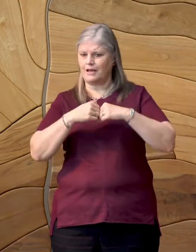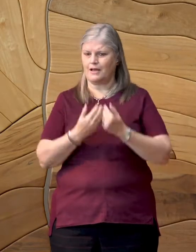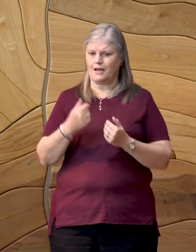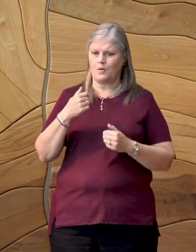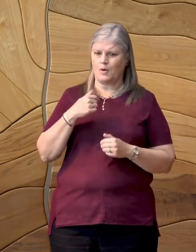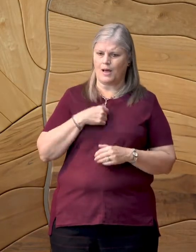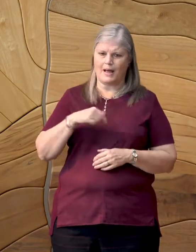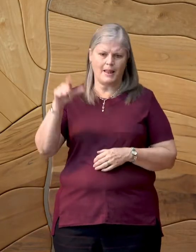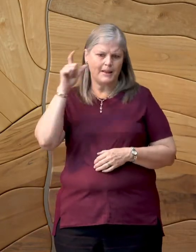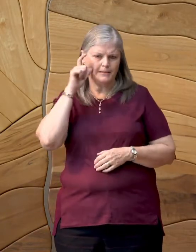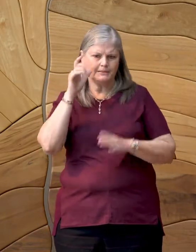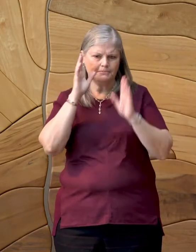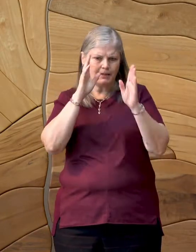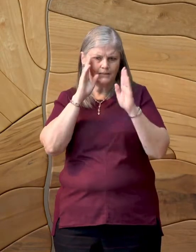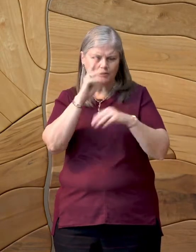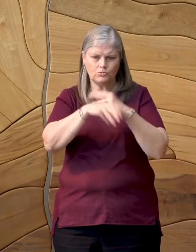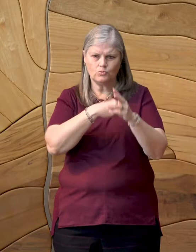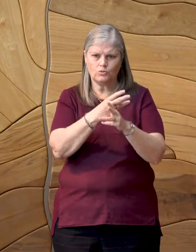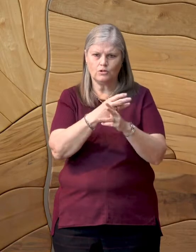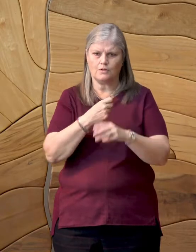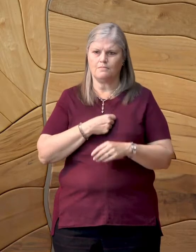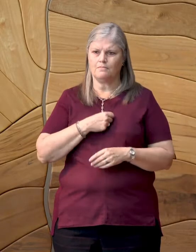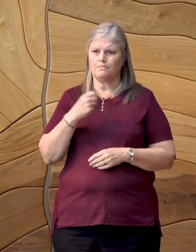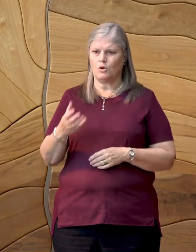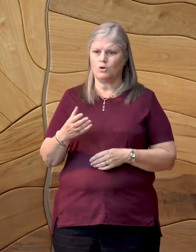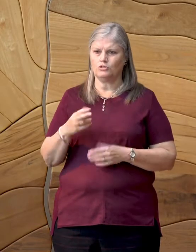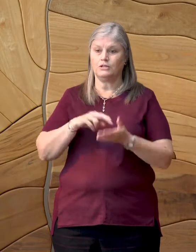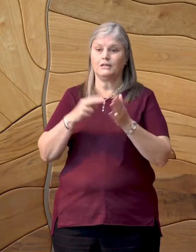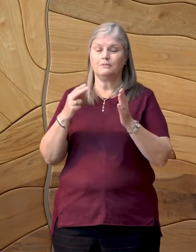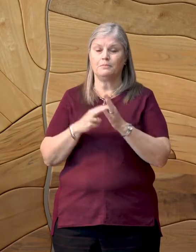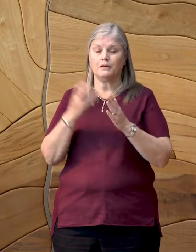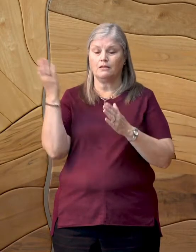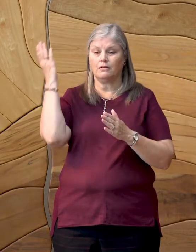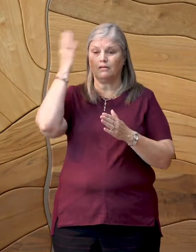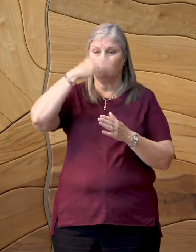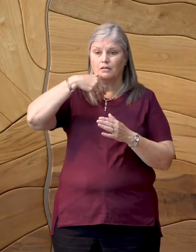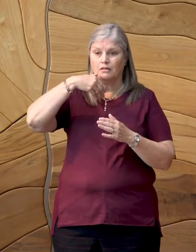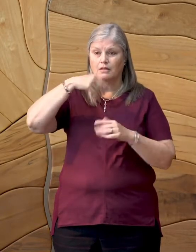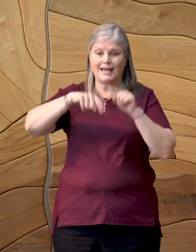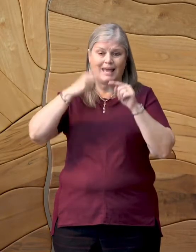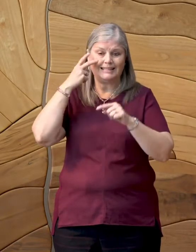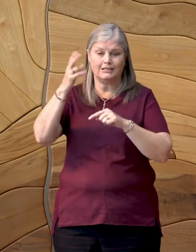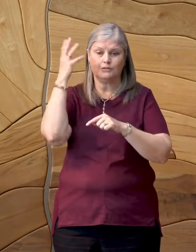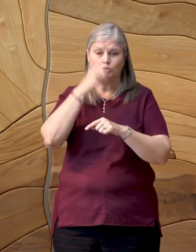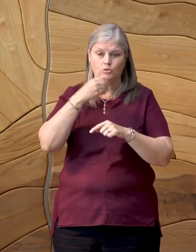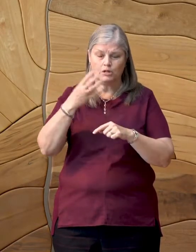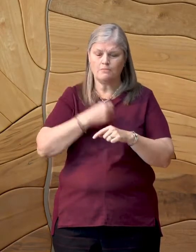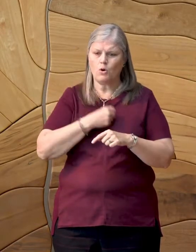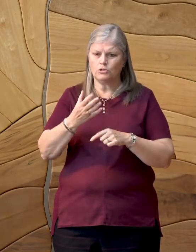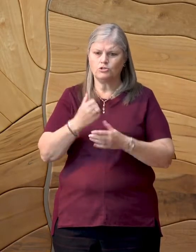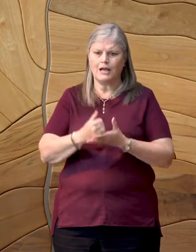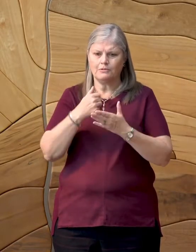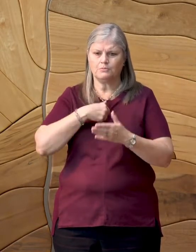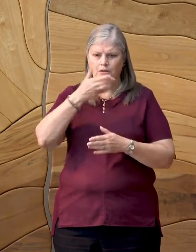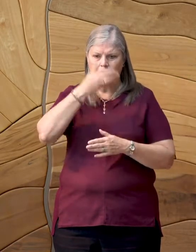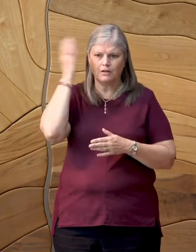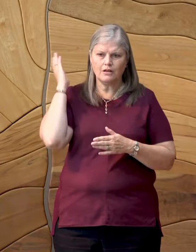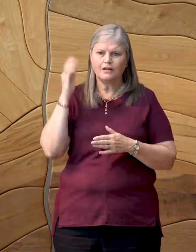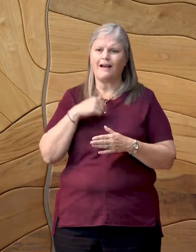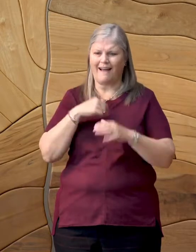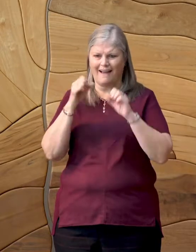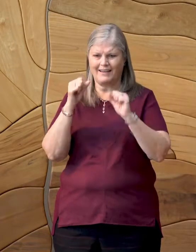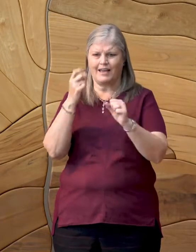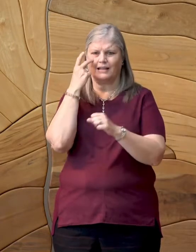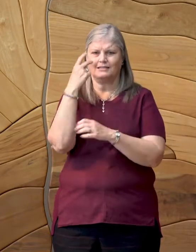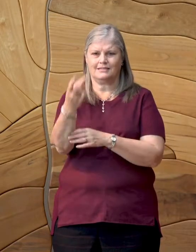world. Poetry lifts the veil from the hidden beauty of the world and makes familiar objects be as if